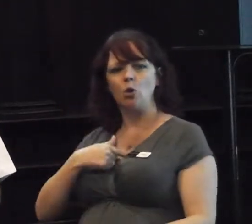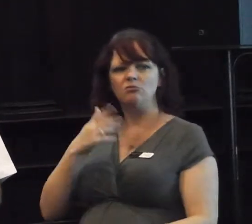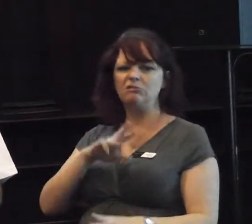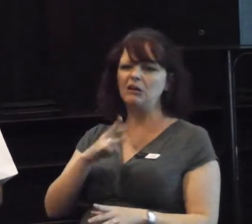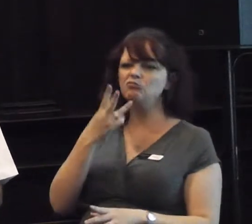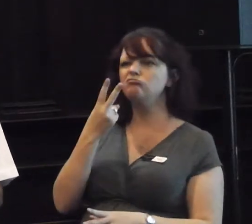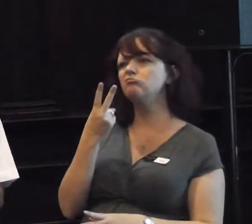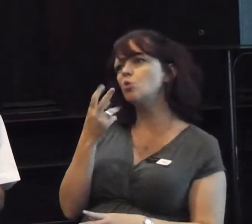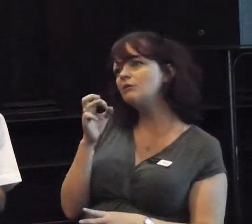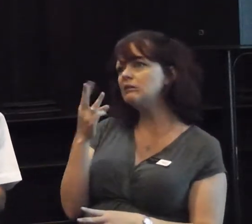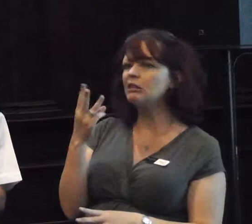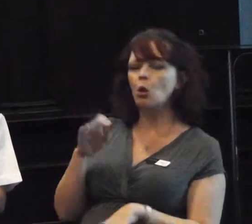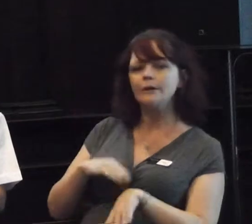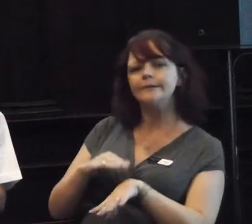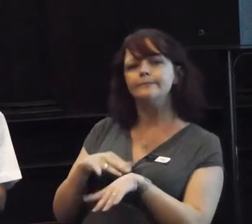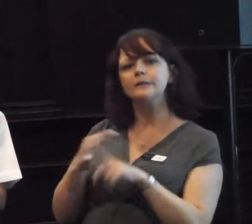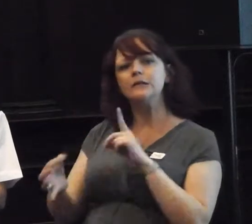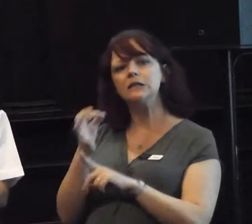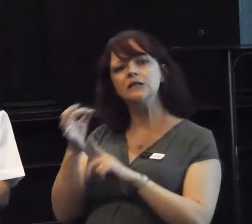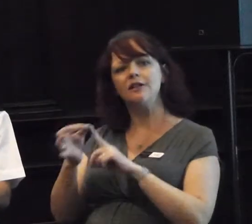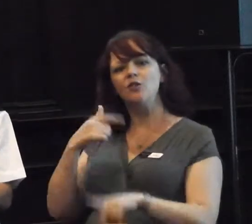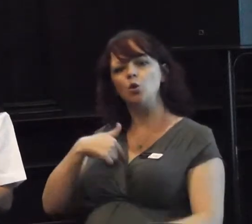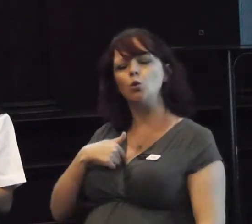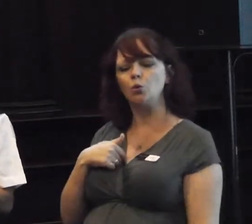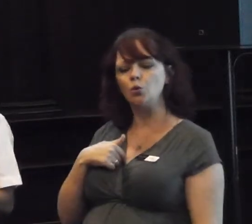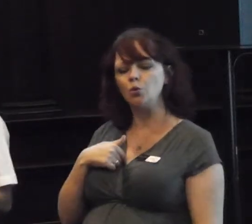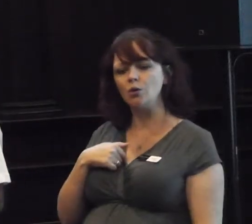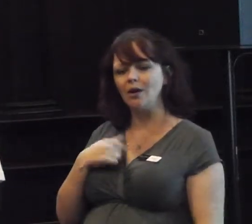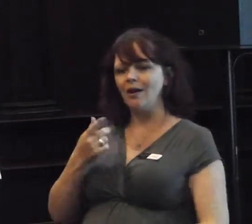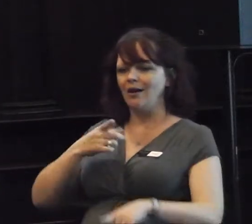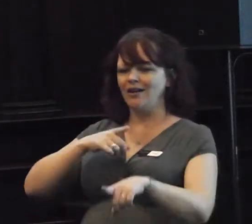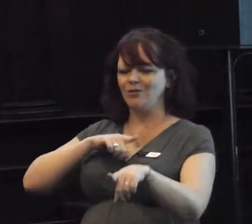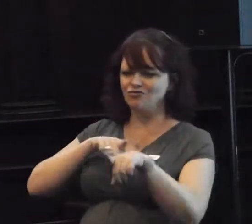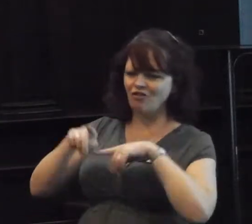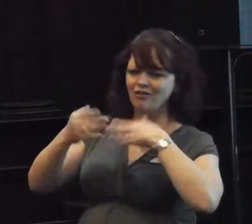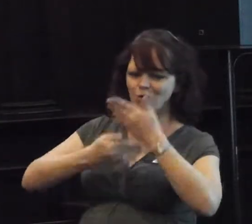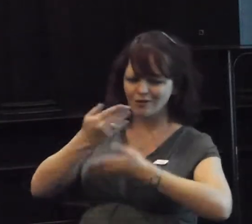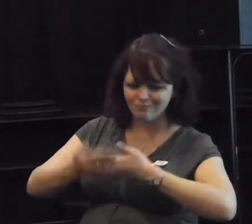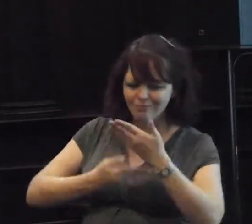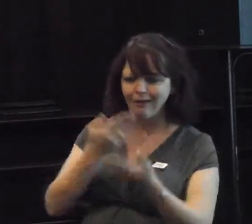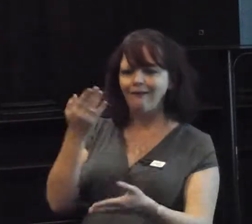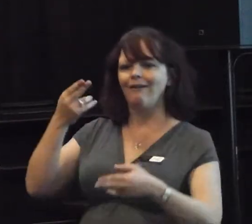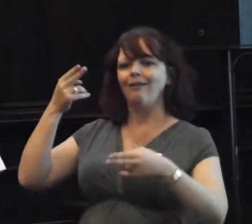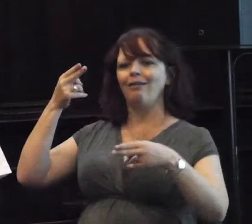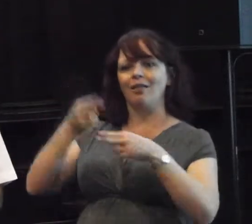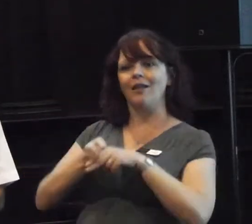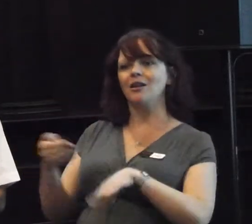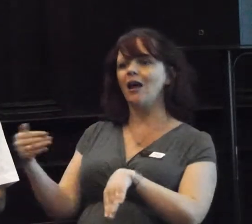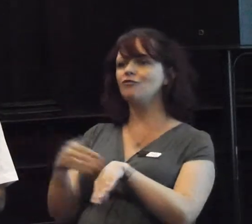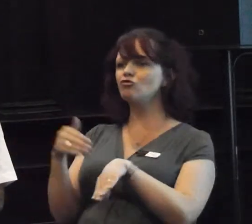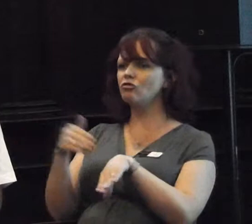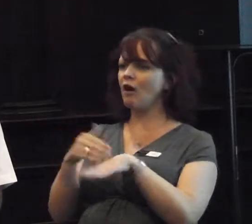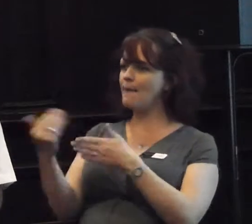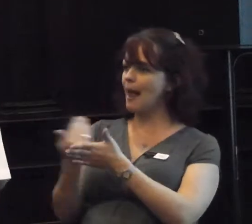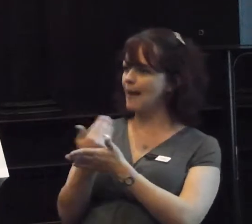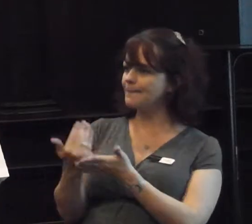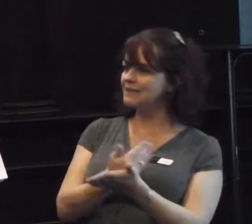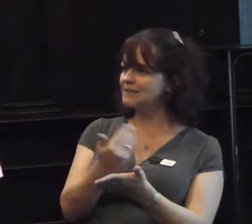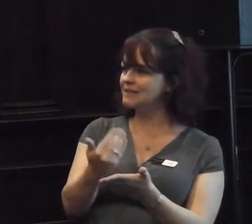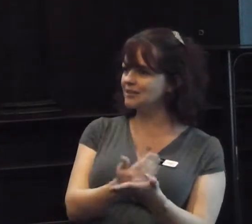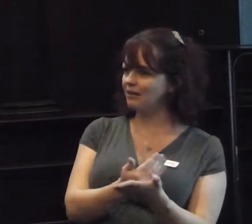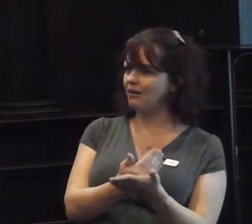30 minute interview. And I was trying to get the message across that knife crime amnesty is not just about